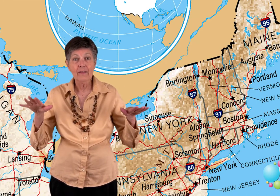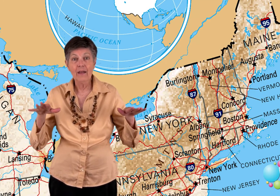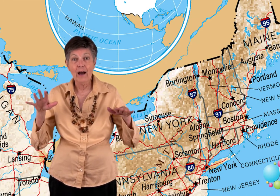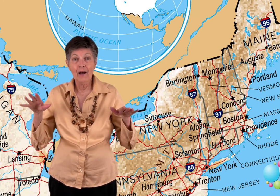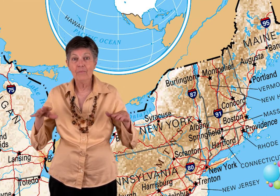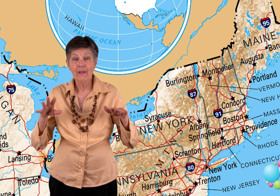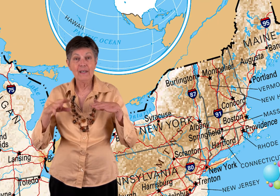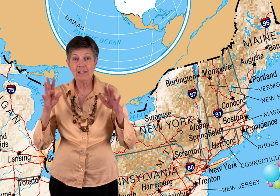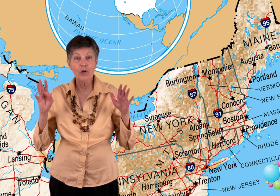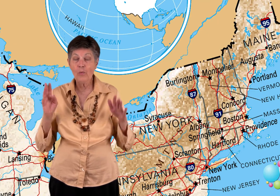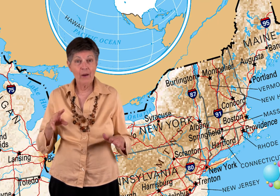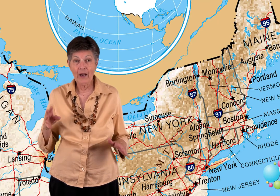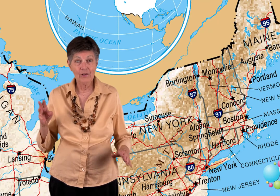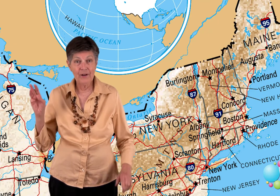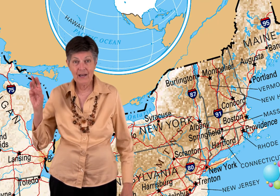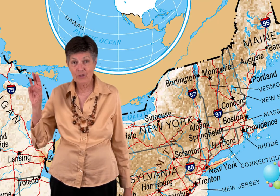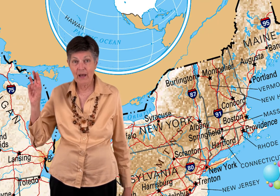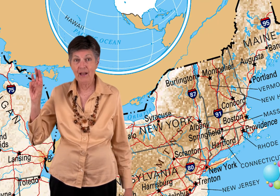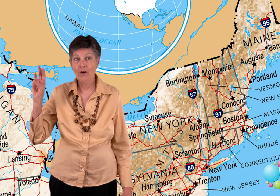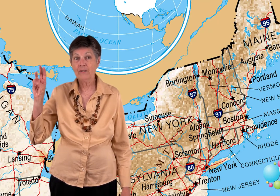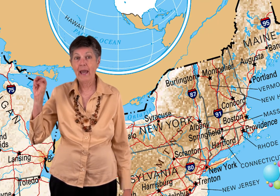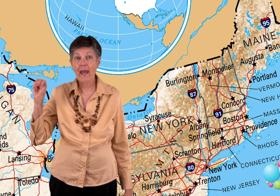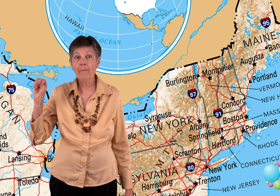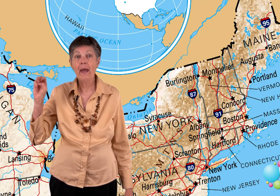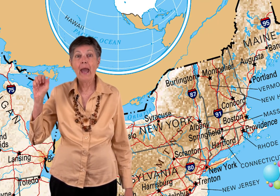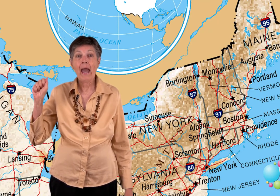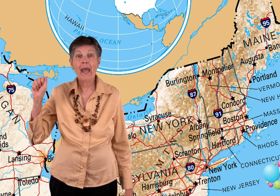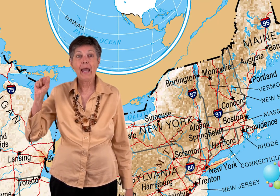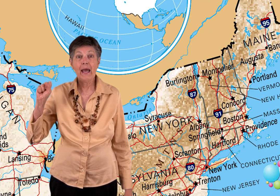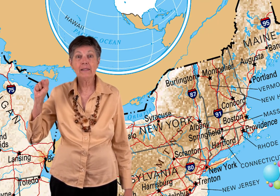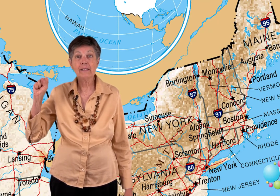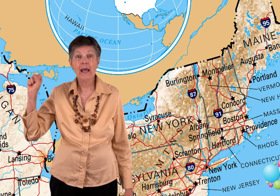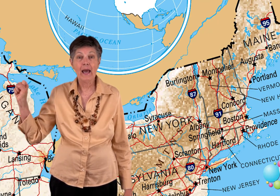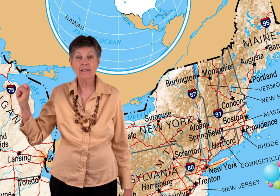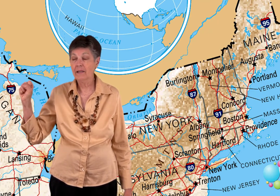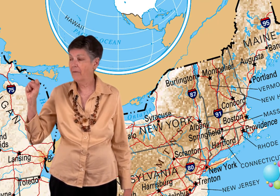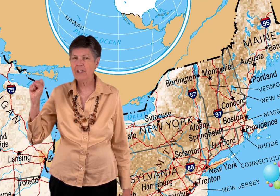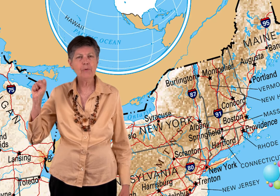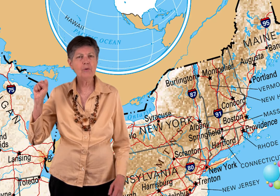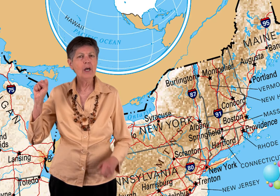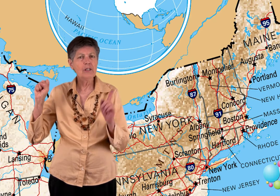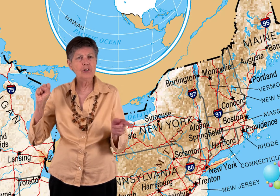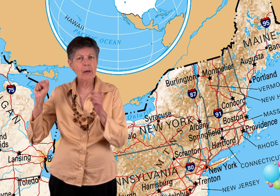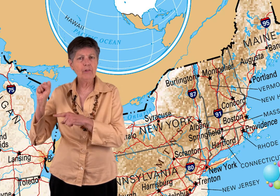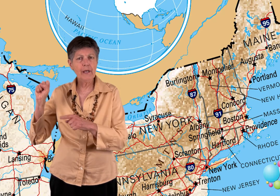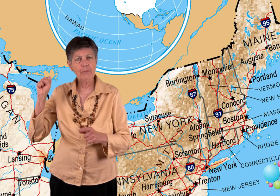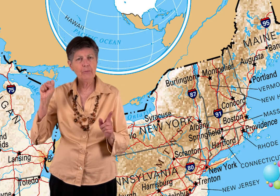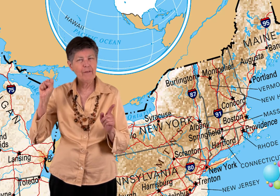this is a great way to learn how to spell it. It goes M-A-S-S, and every time you double the letter, remember you have